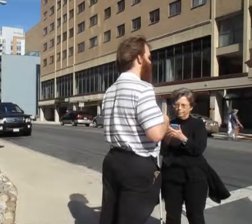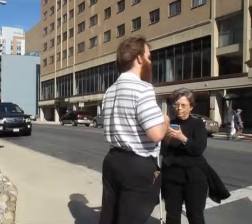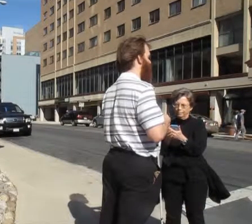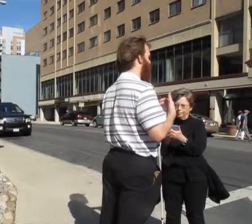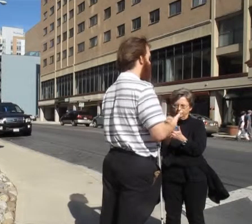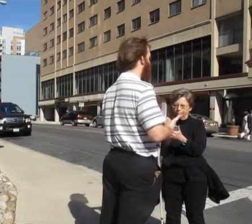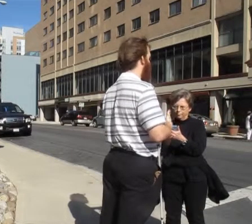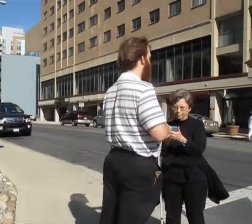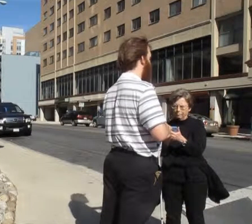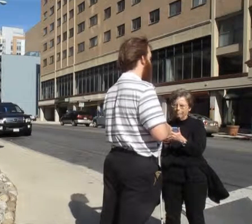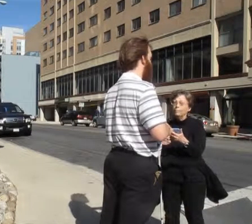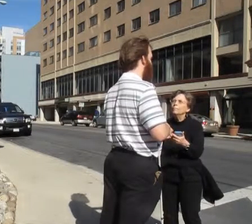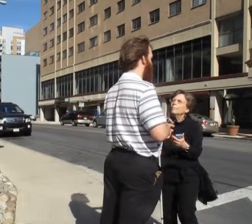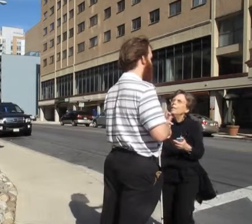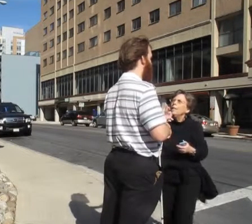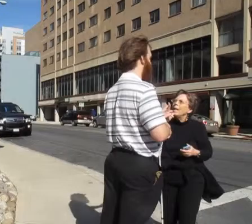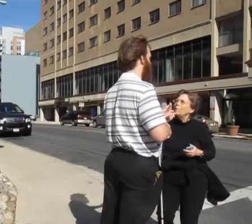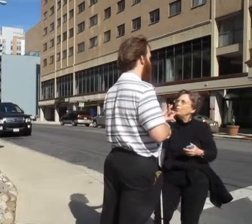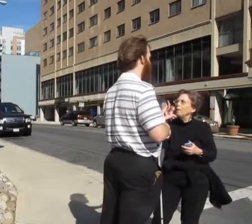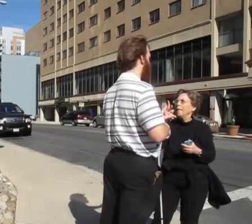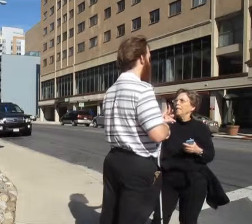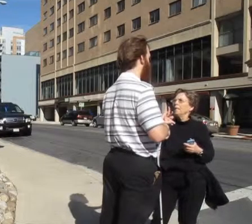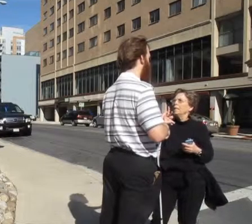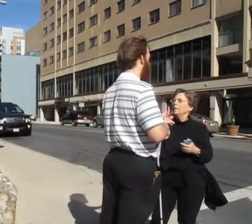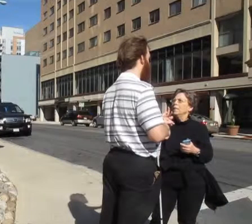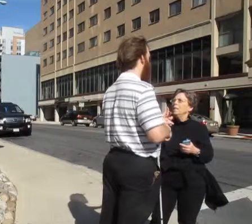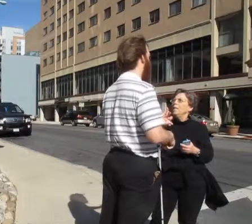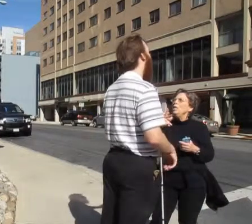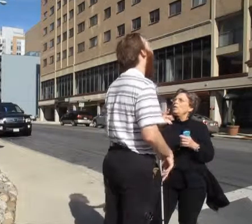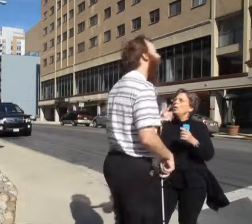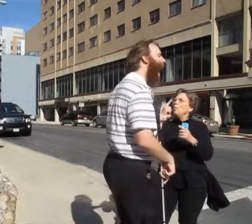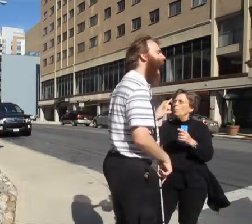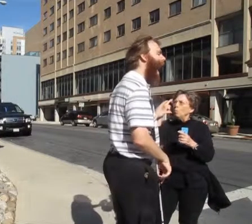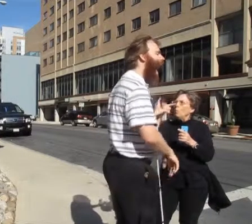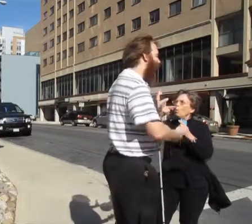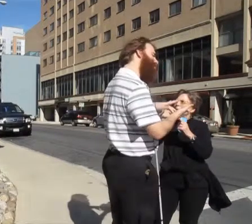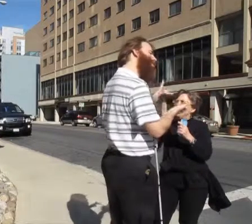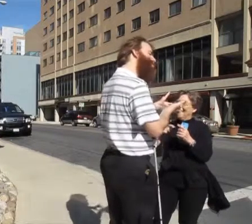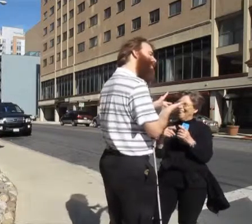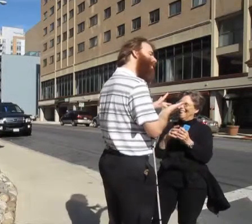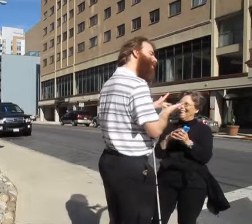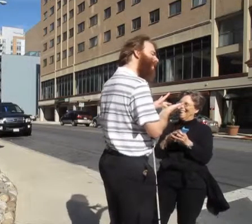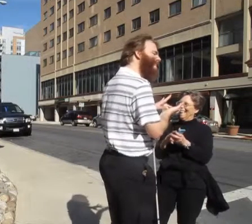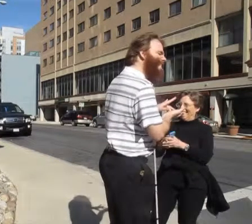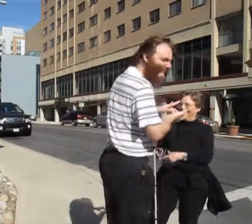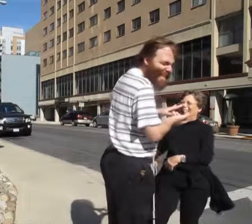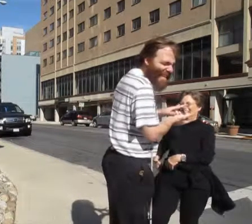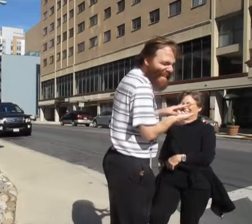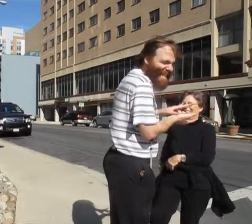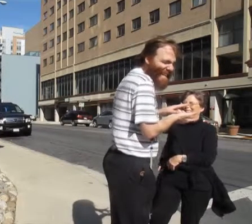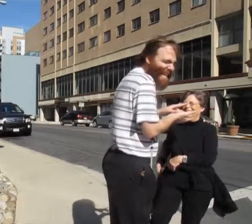How about now? That was three seconds. So, I'm in the middle. That's true.